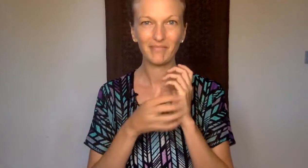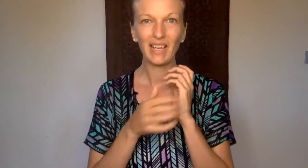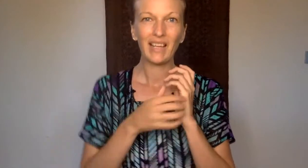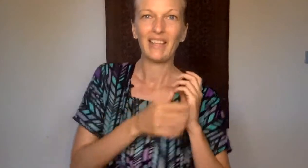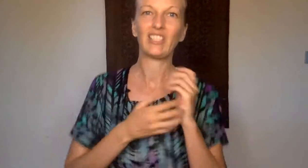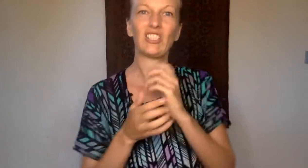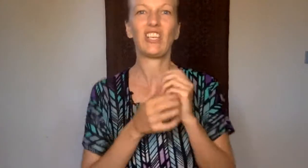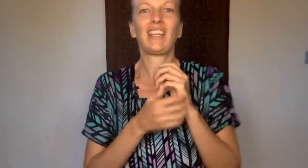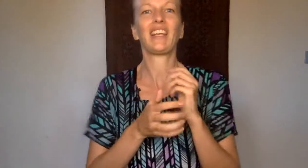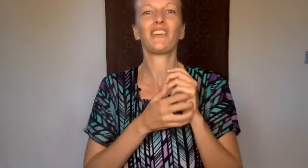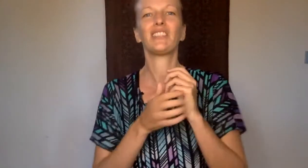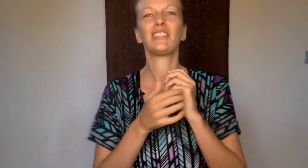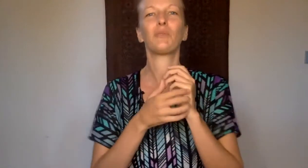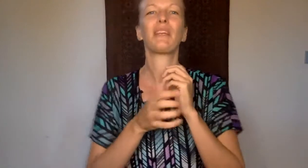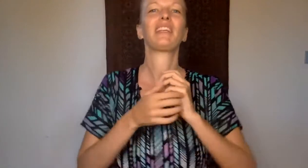And just shake it out a little bit.